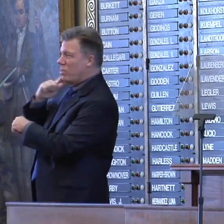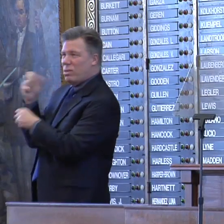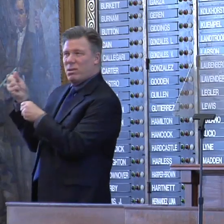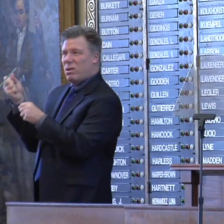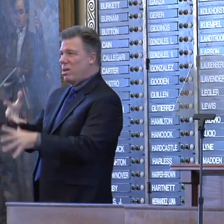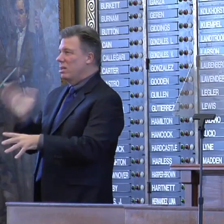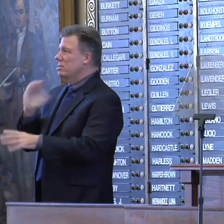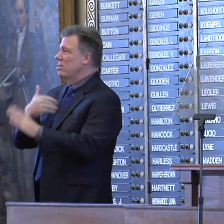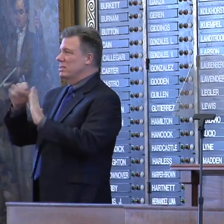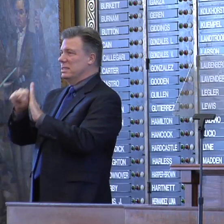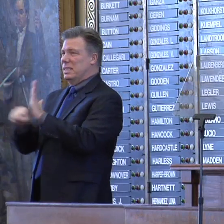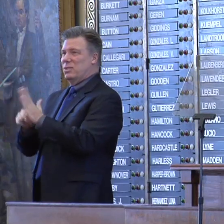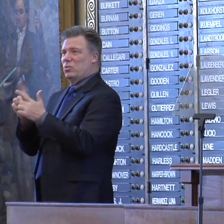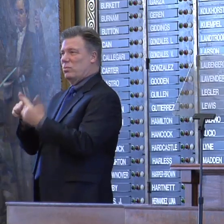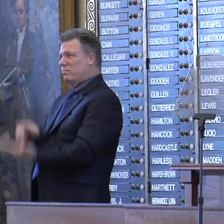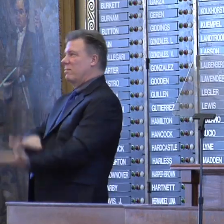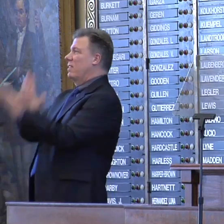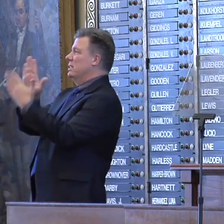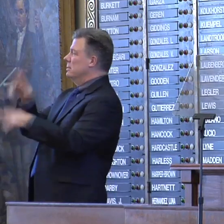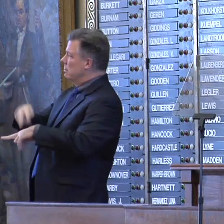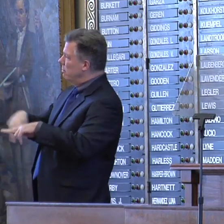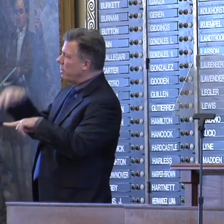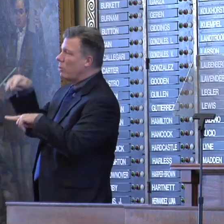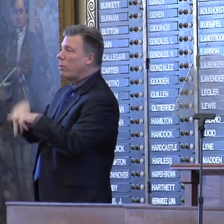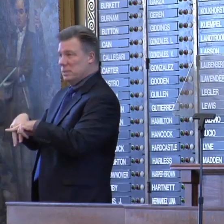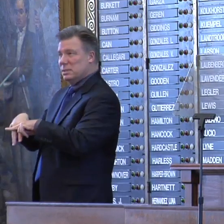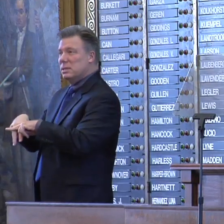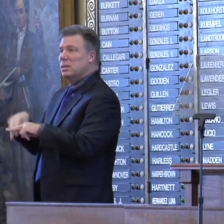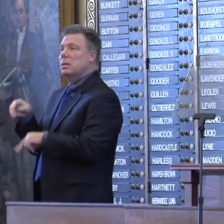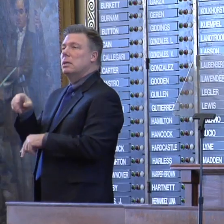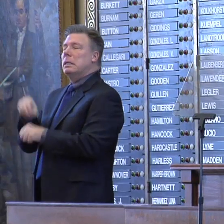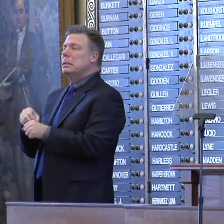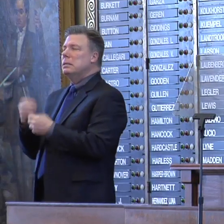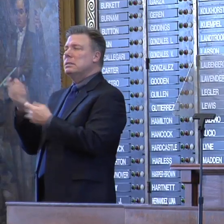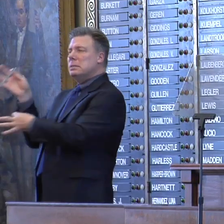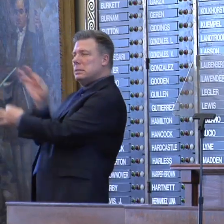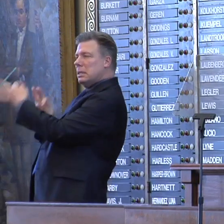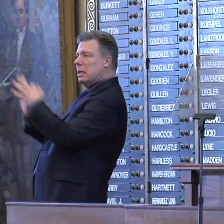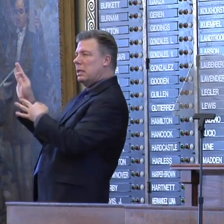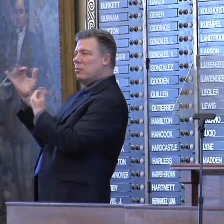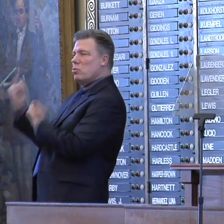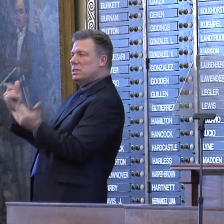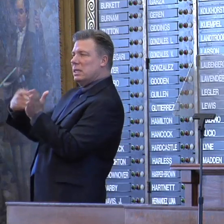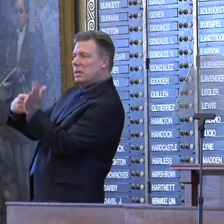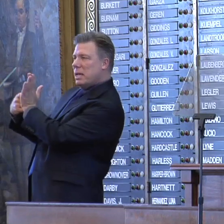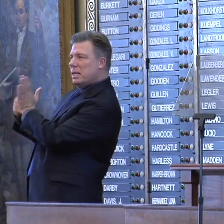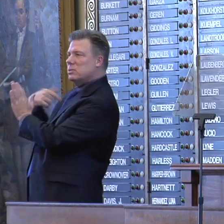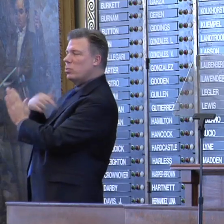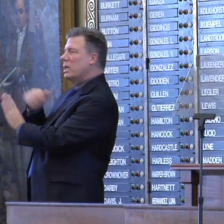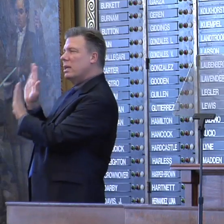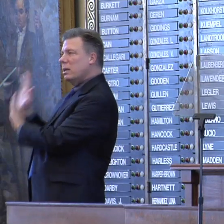collision course with bankruptcy. And instead of oppressive mandates, we need solutions like block